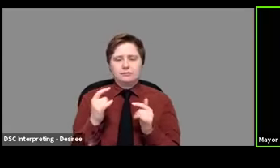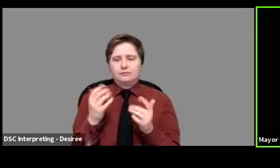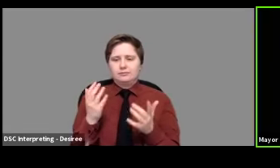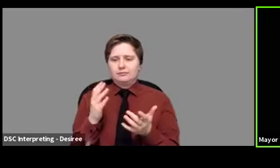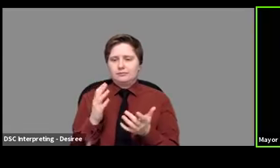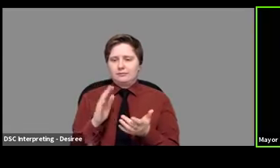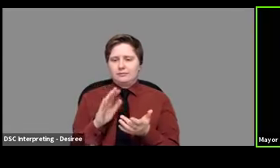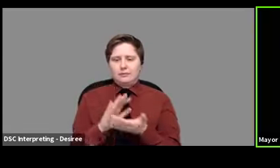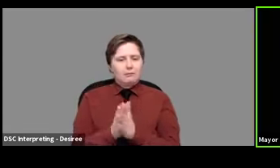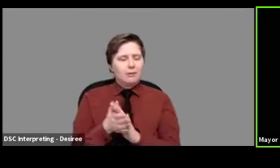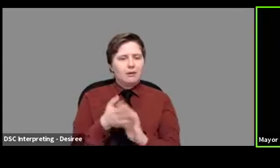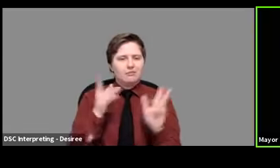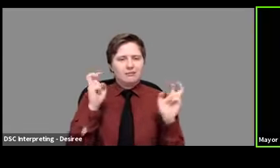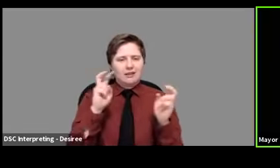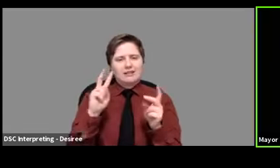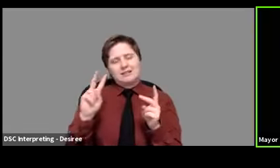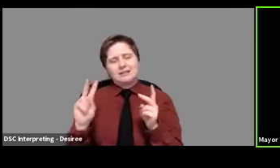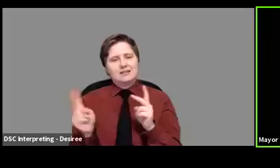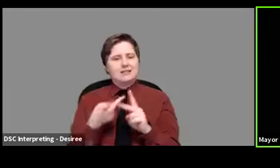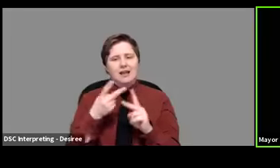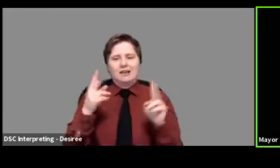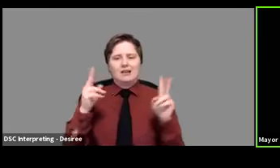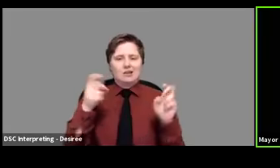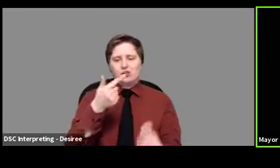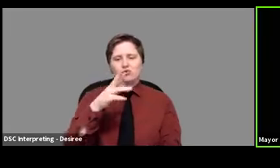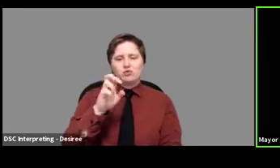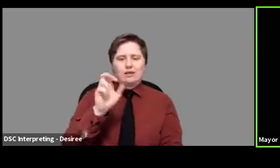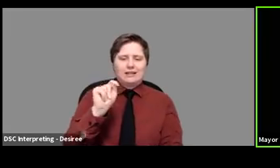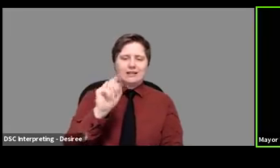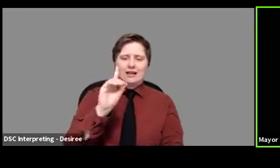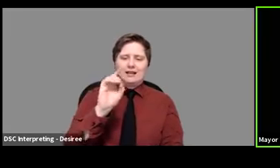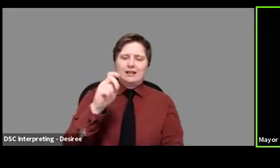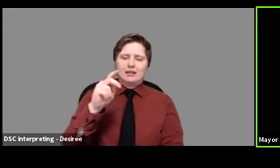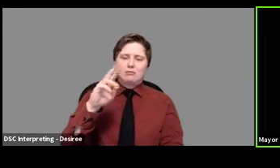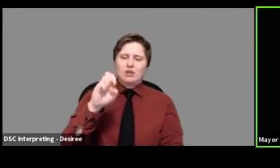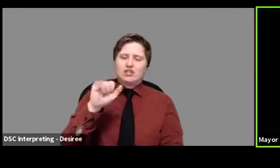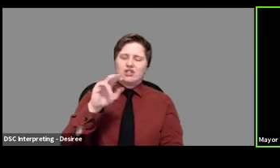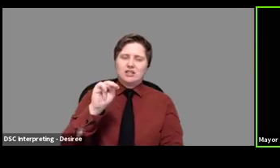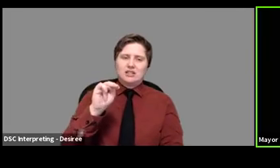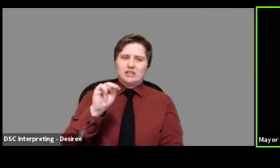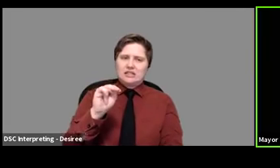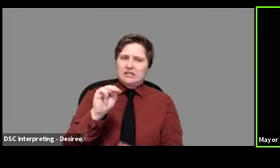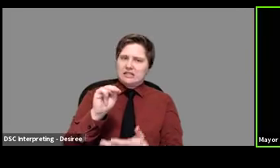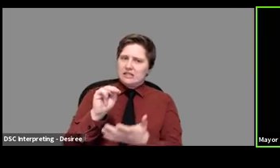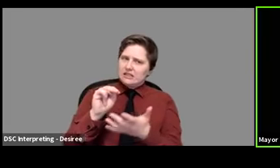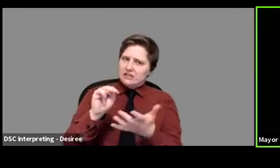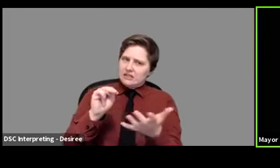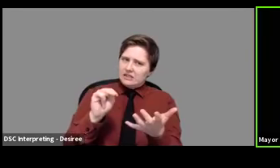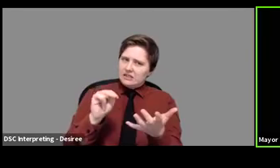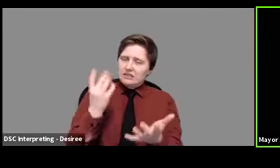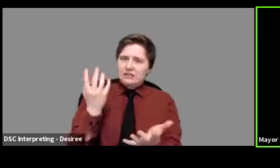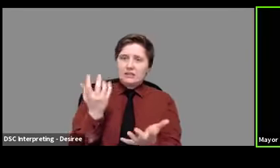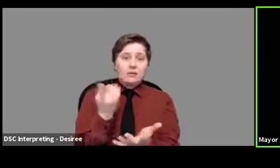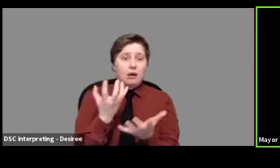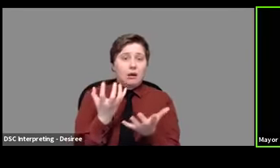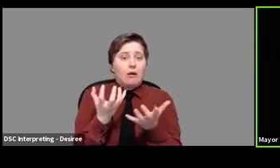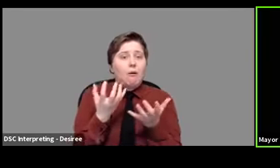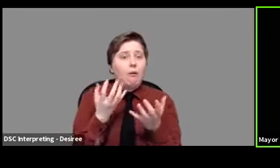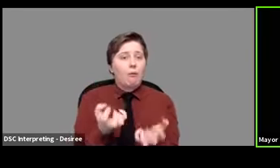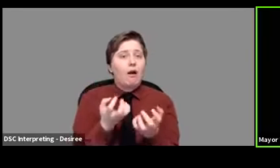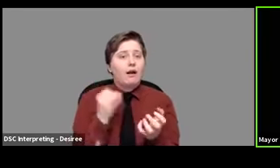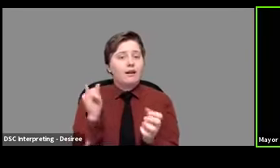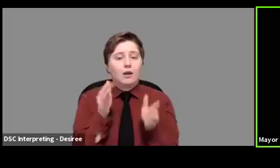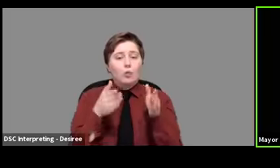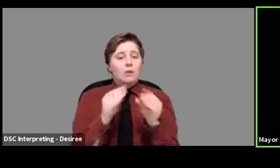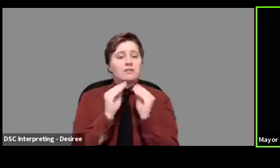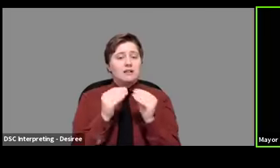people think may be the second great depression, you know, maybe something even as desired as fixed